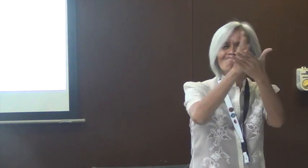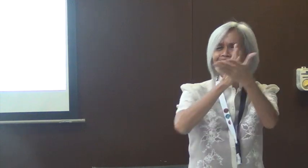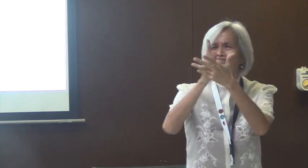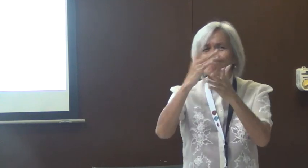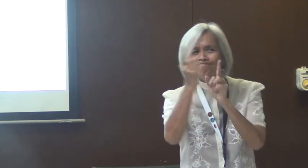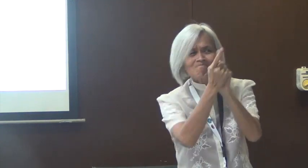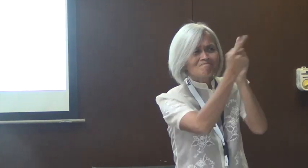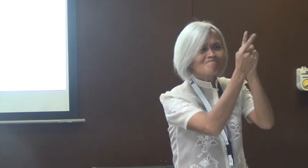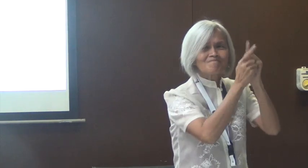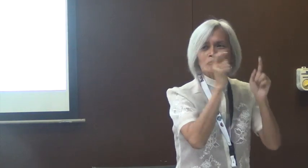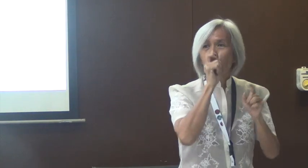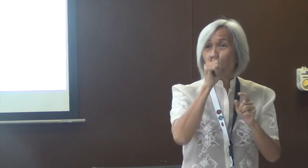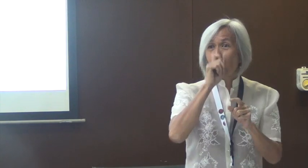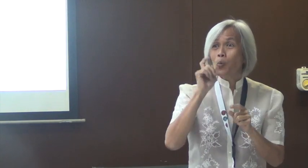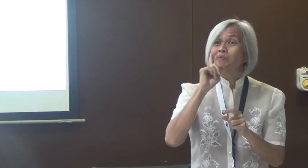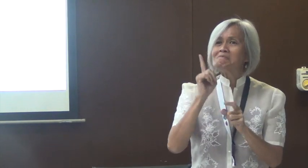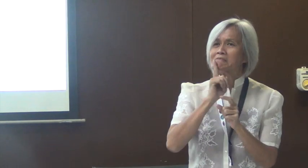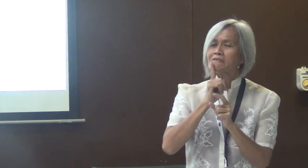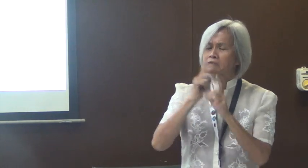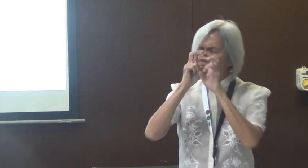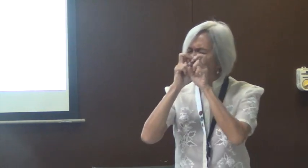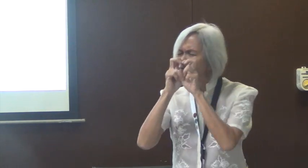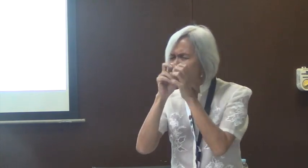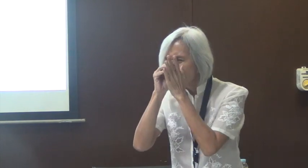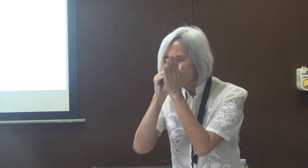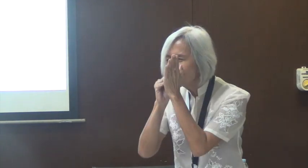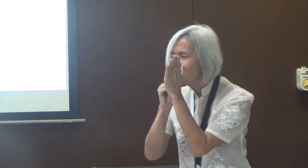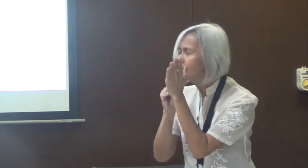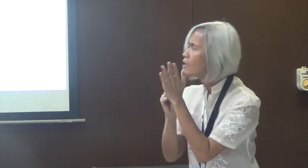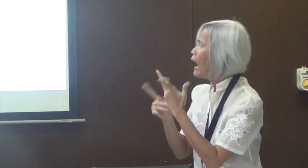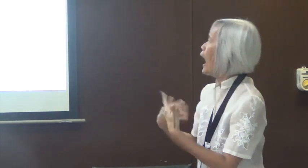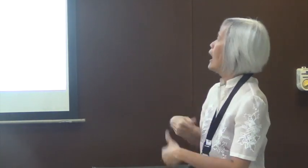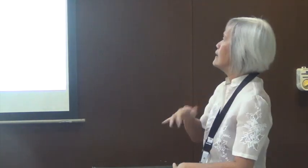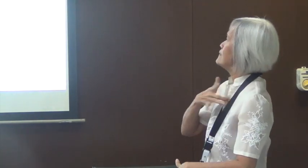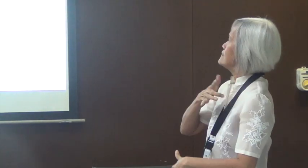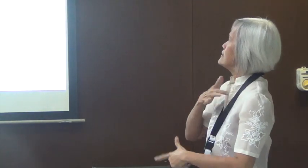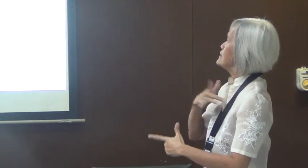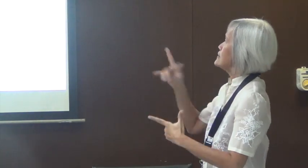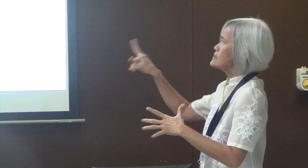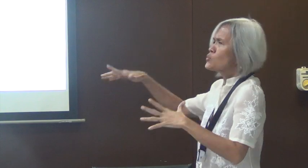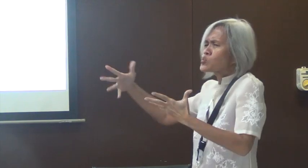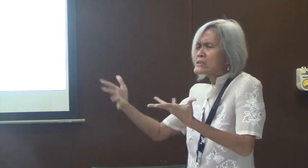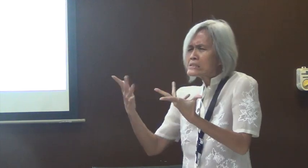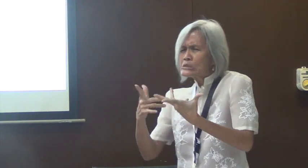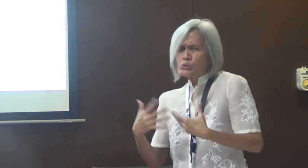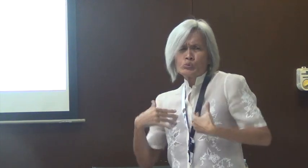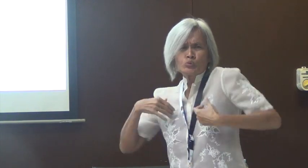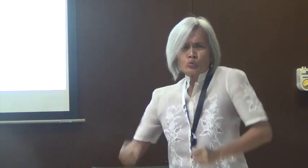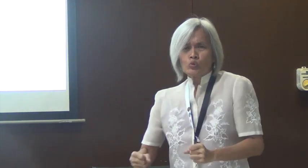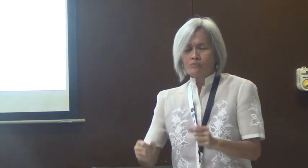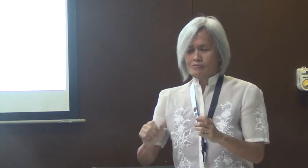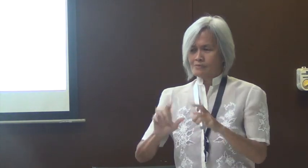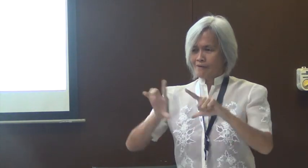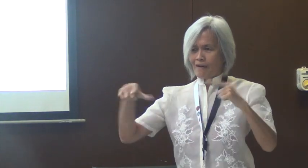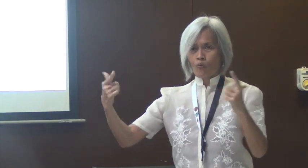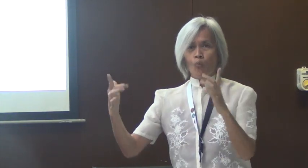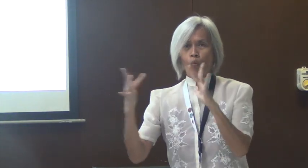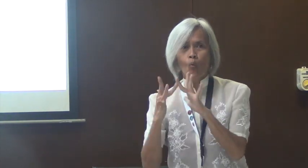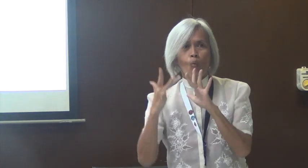We went to different places where we had old, deaf people. And we recorded their signs. And we wanted to